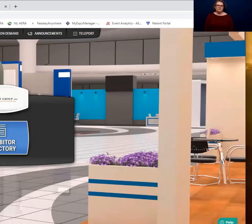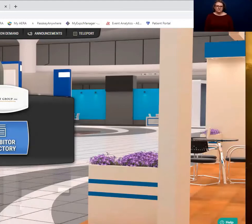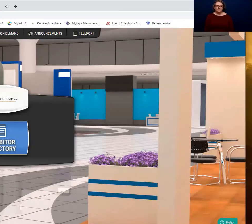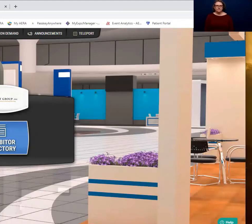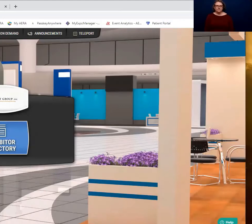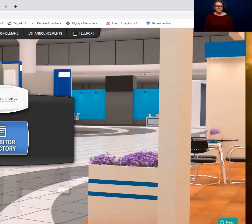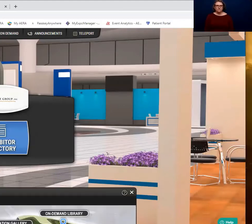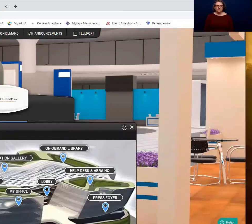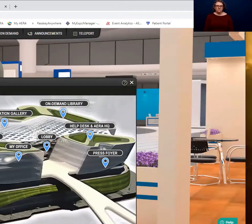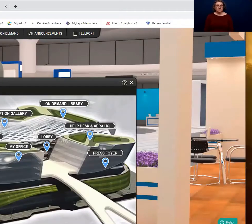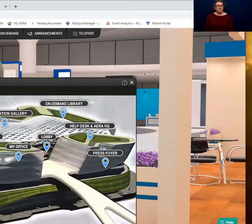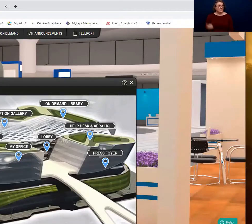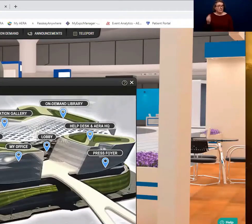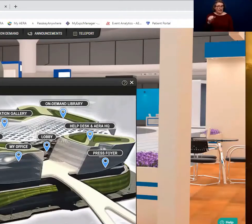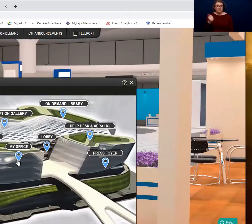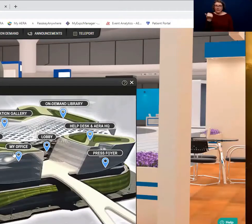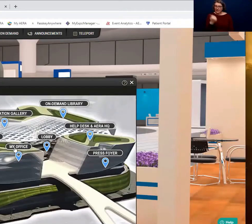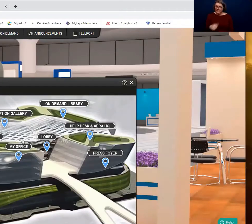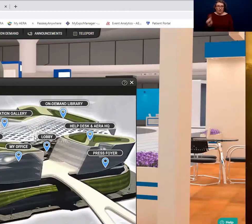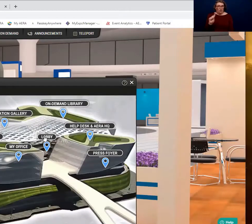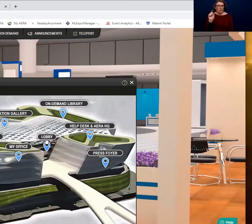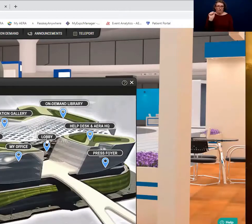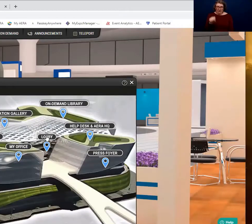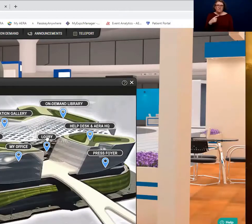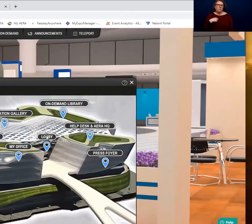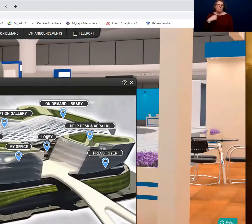you could be anywhere, but I'm going to go back to the lobby.